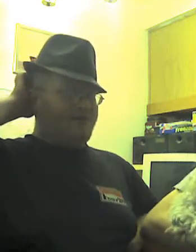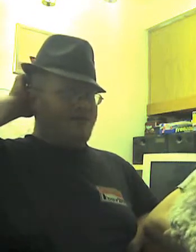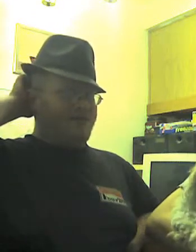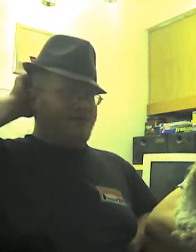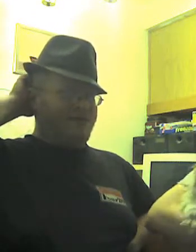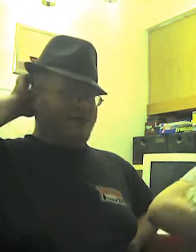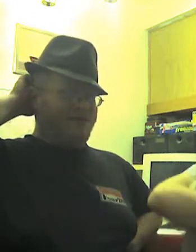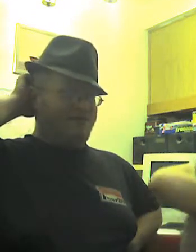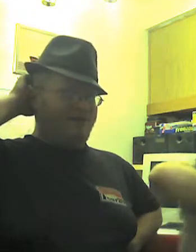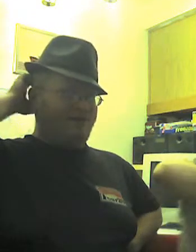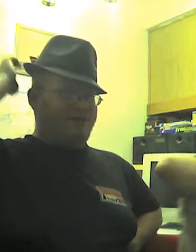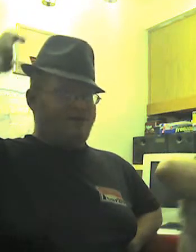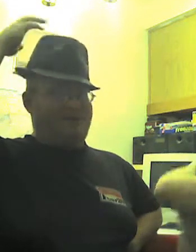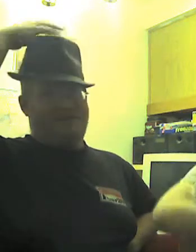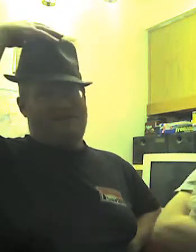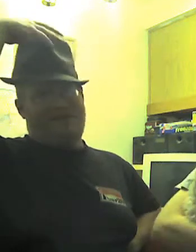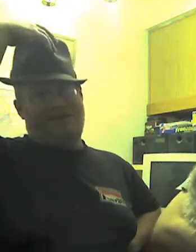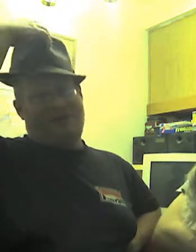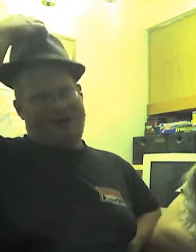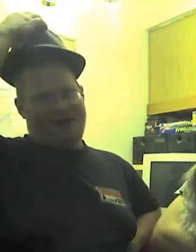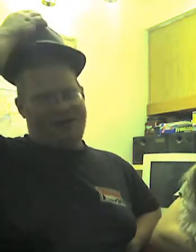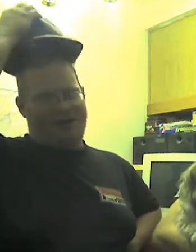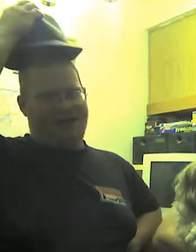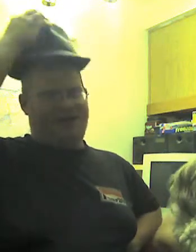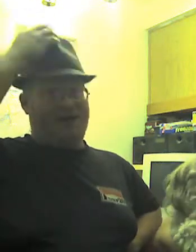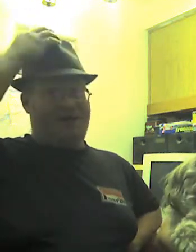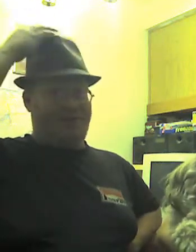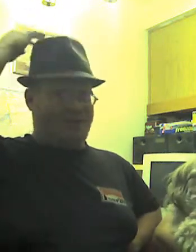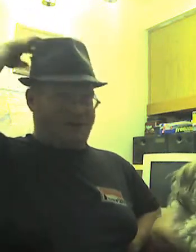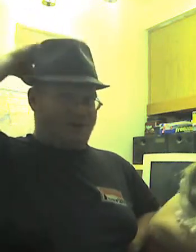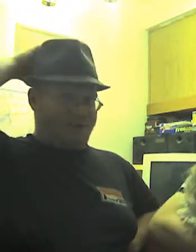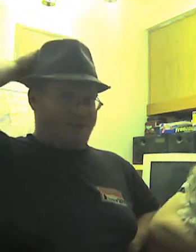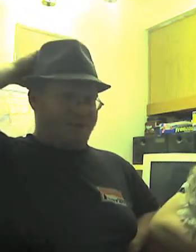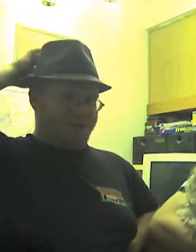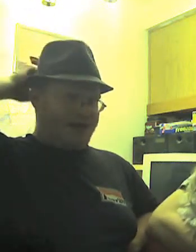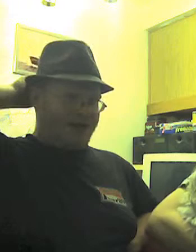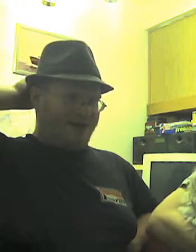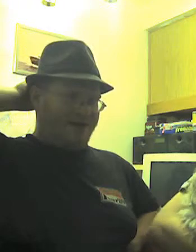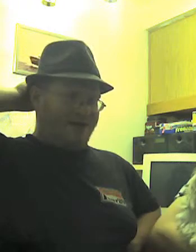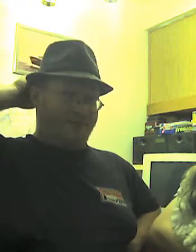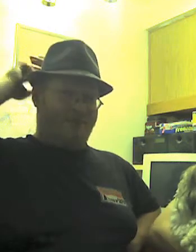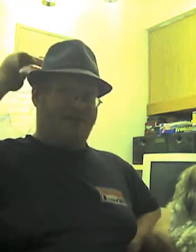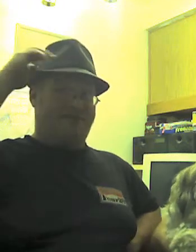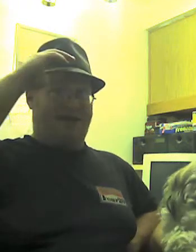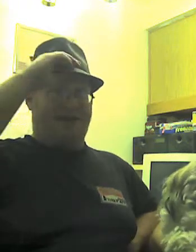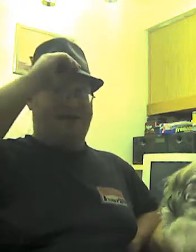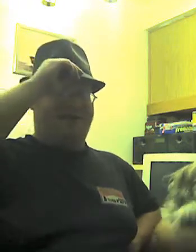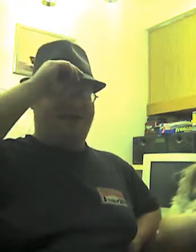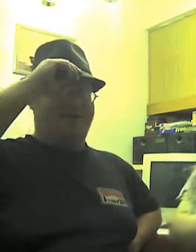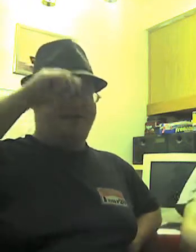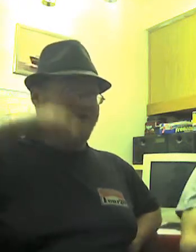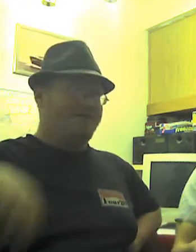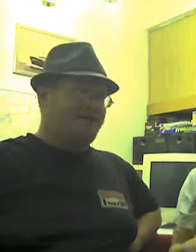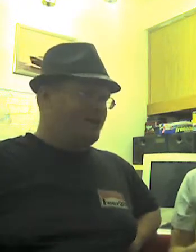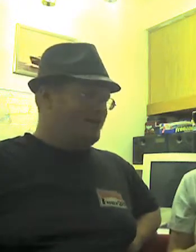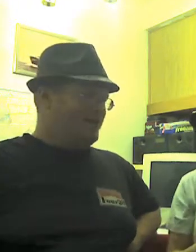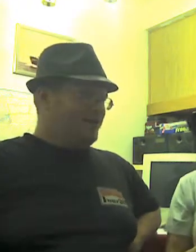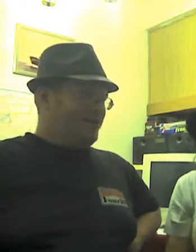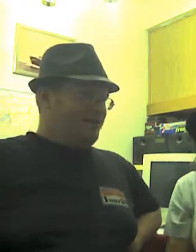He's got some difficulties and stuff, but I'm willing to help him through that. so, I'm really excited to see him, too. Aaron asked me to help